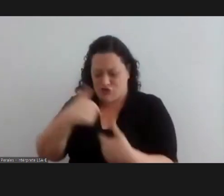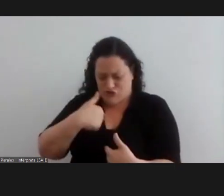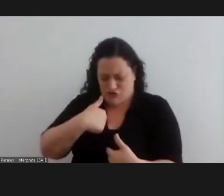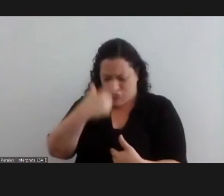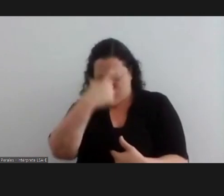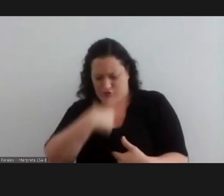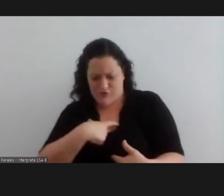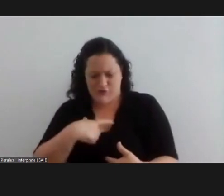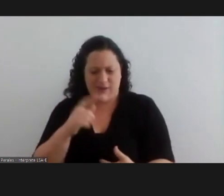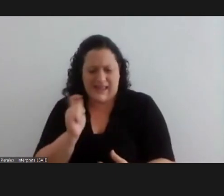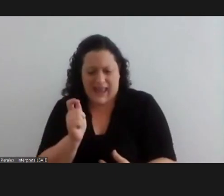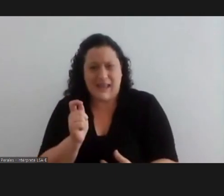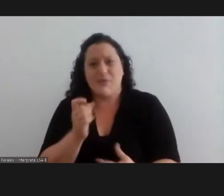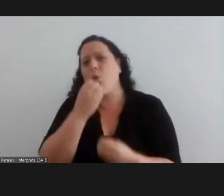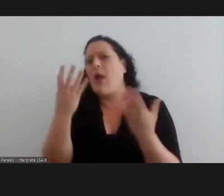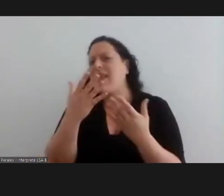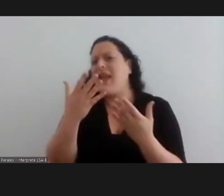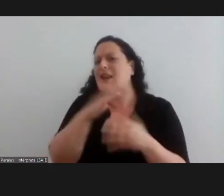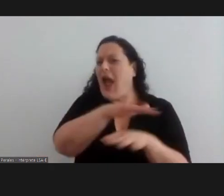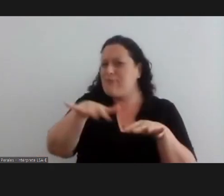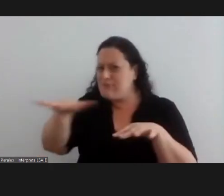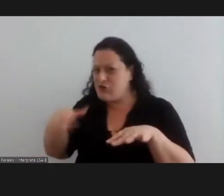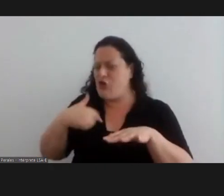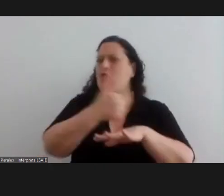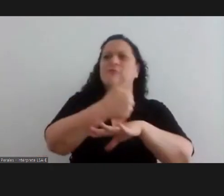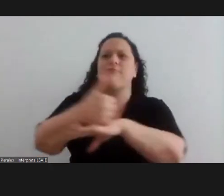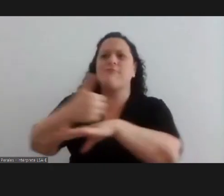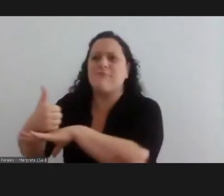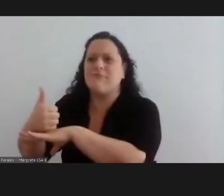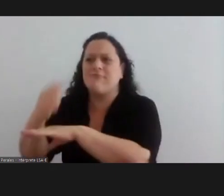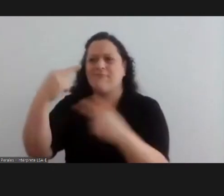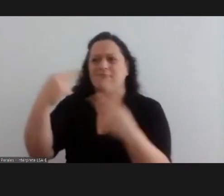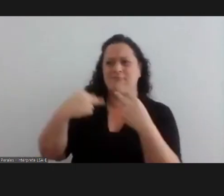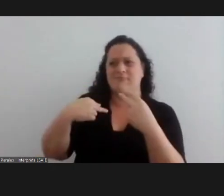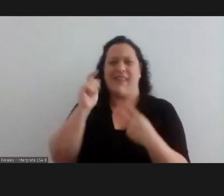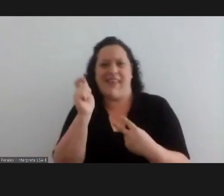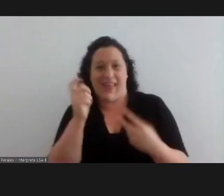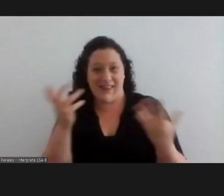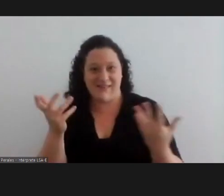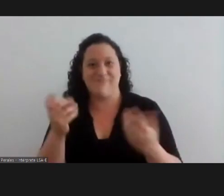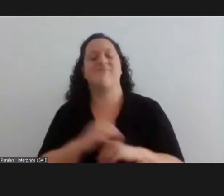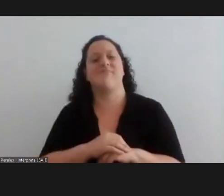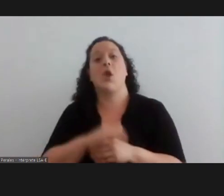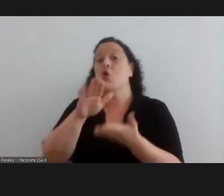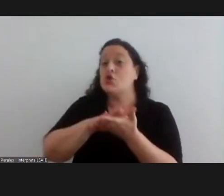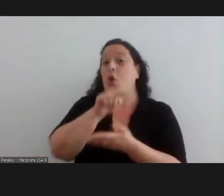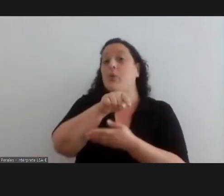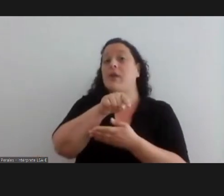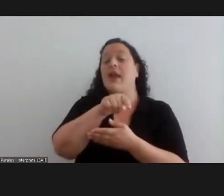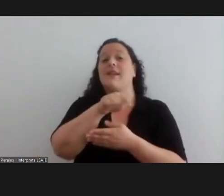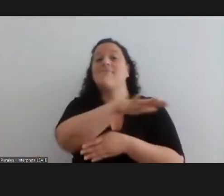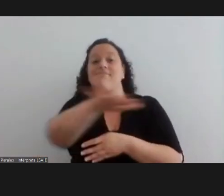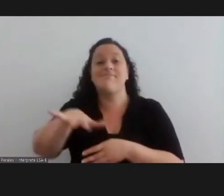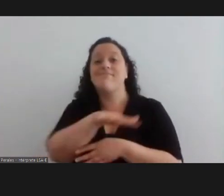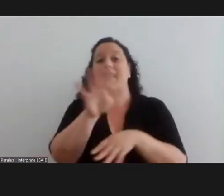when wherever i go and in terms of filmmaking and cinema i was lucky